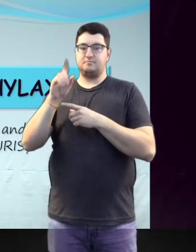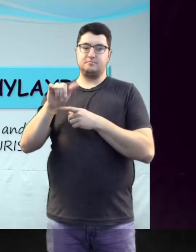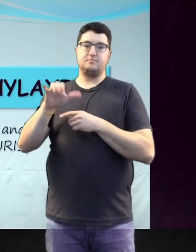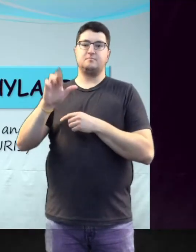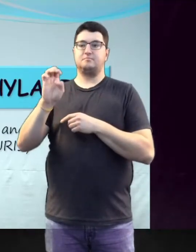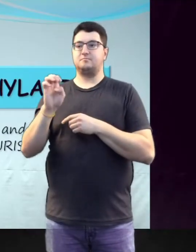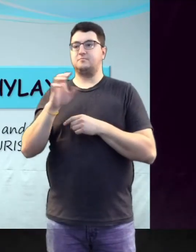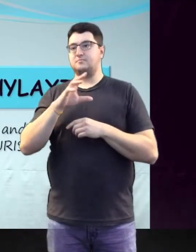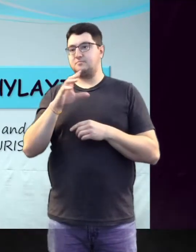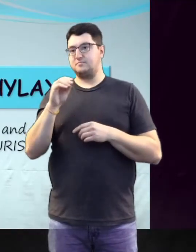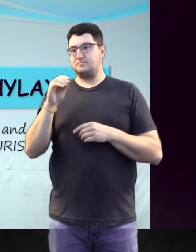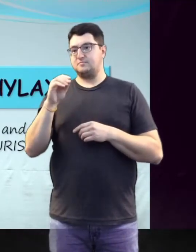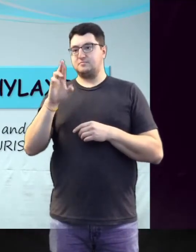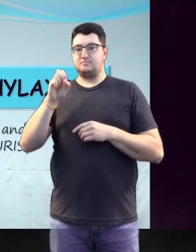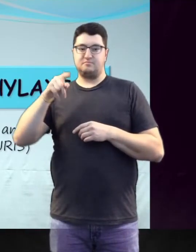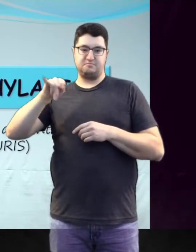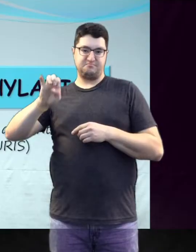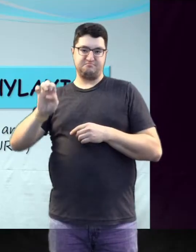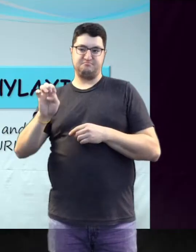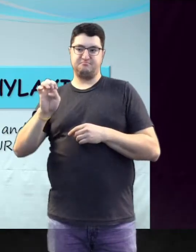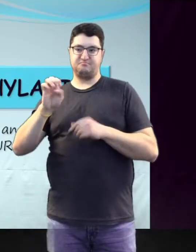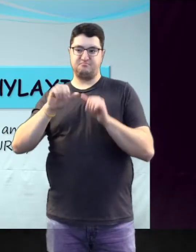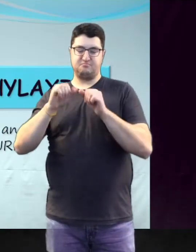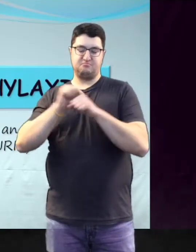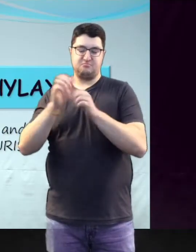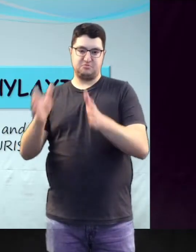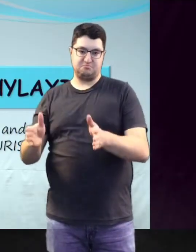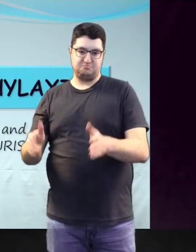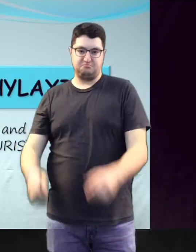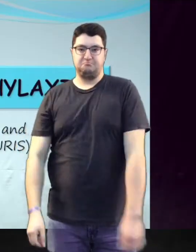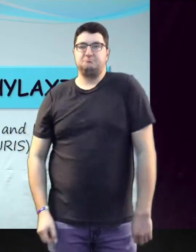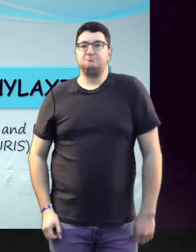licensed child care facilities, and agencies providing respite.